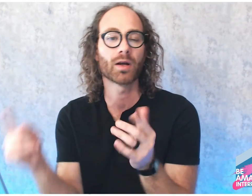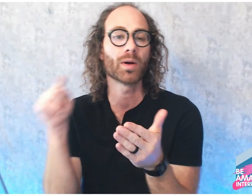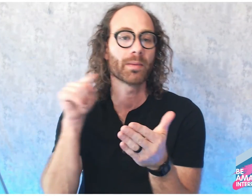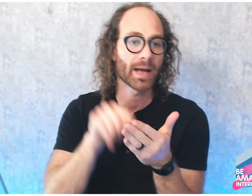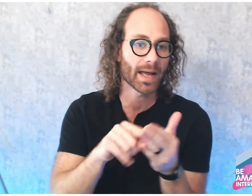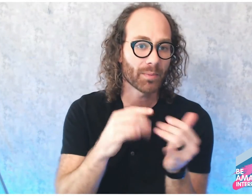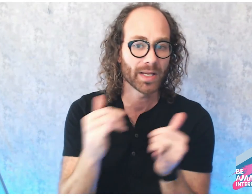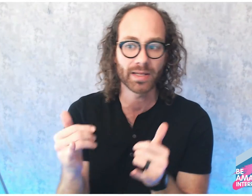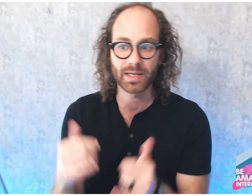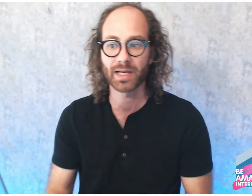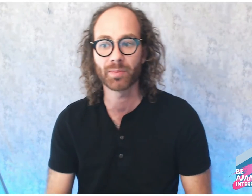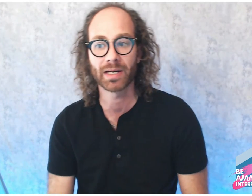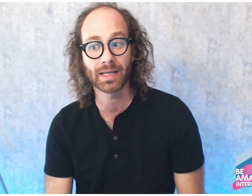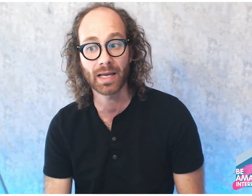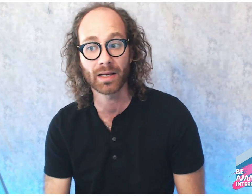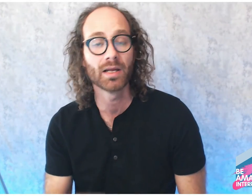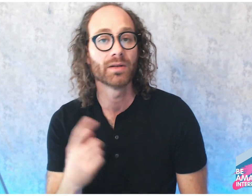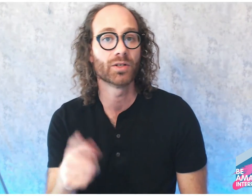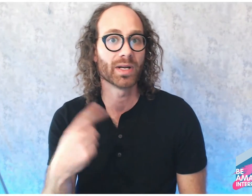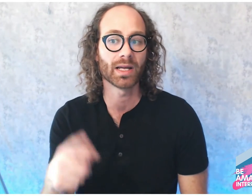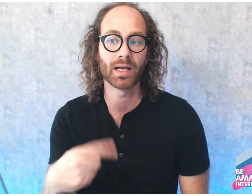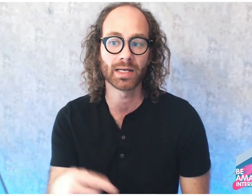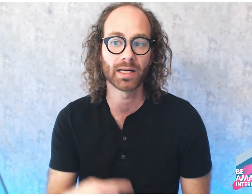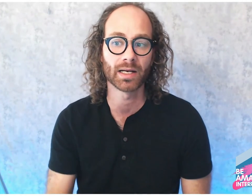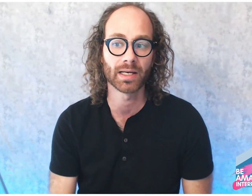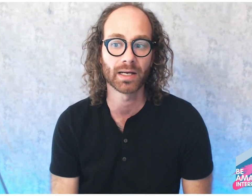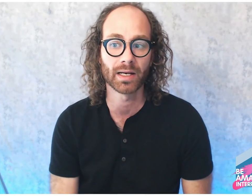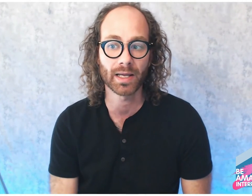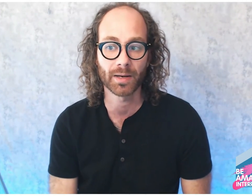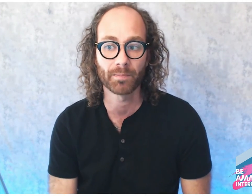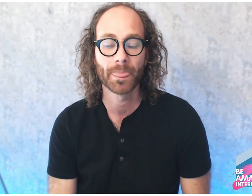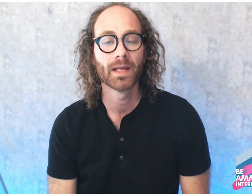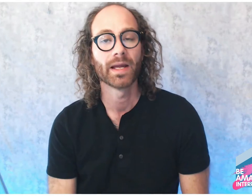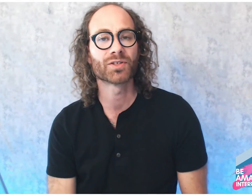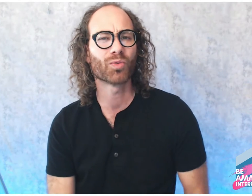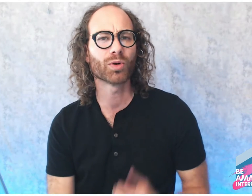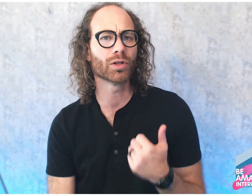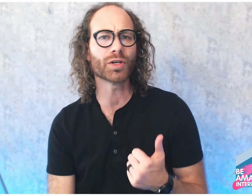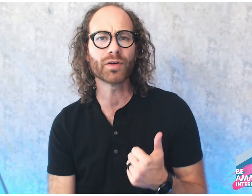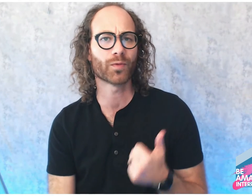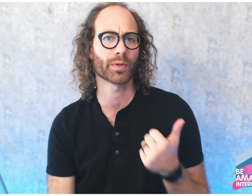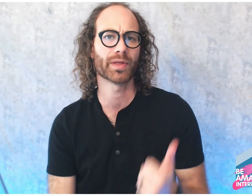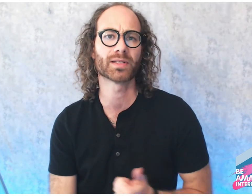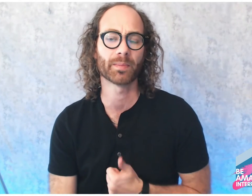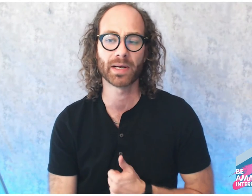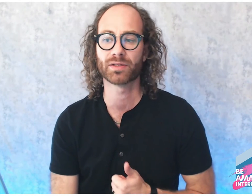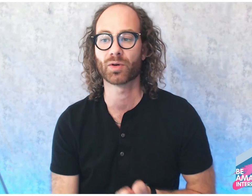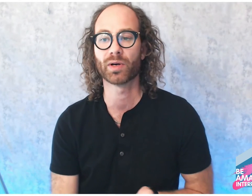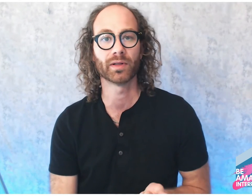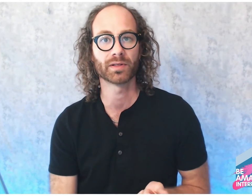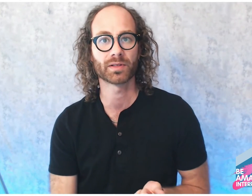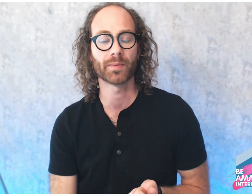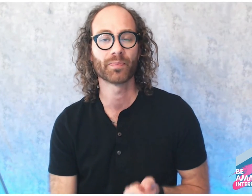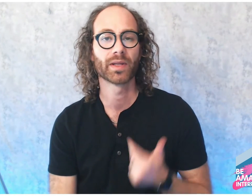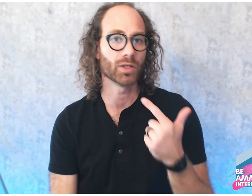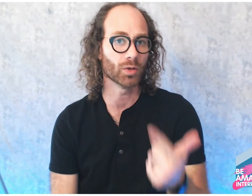back, playing that segment again, doing it again and again and again. And so we're looking for things like message equivalency, use of